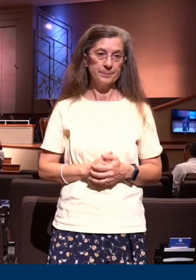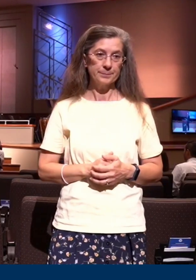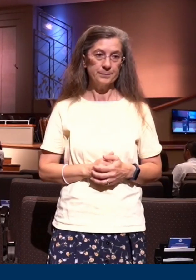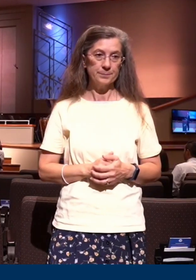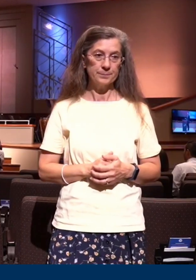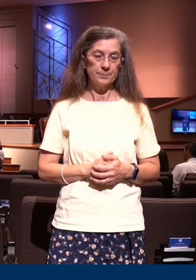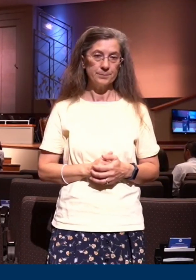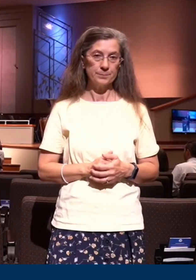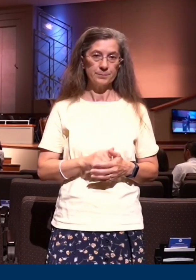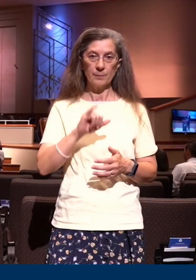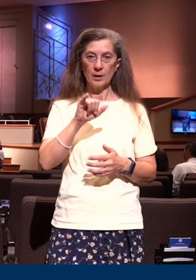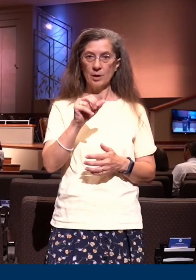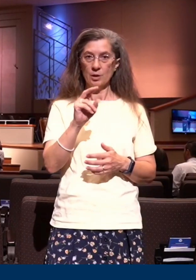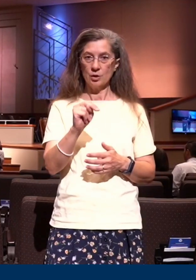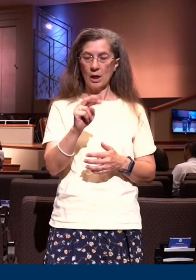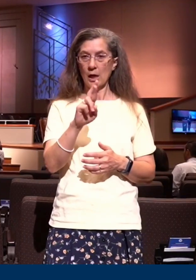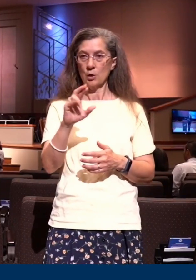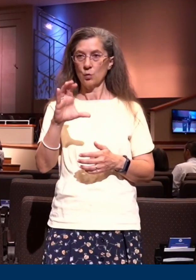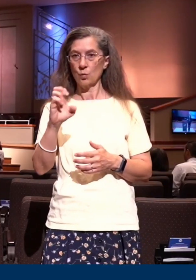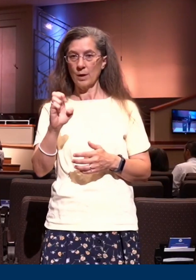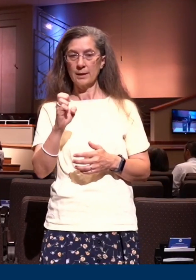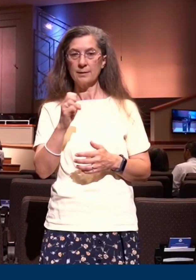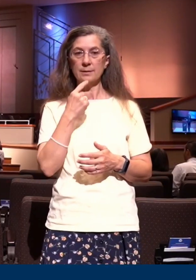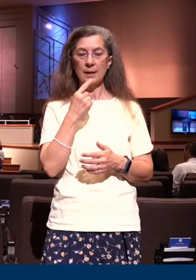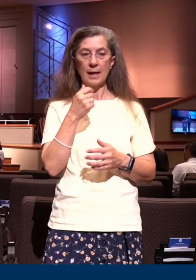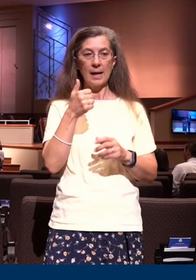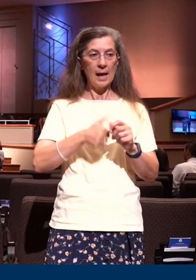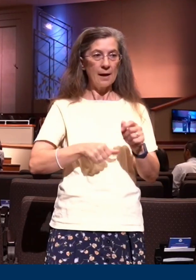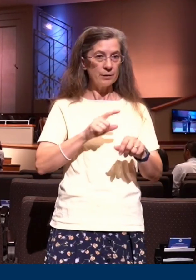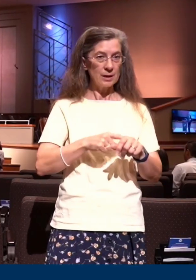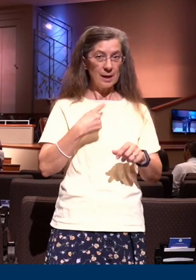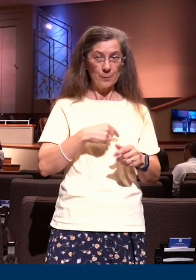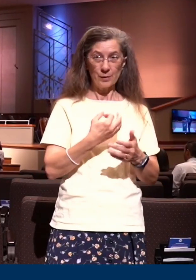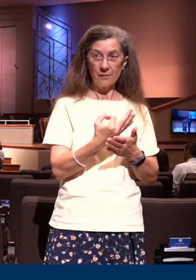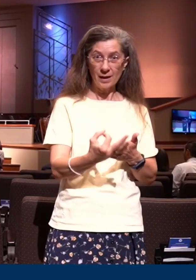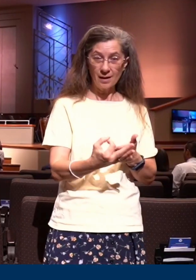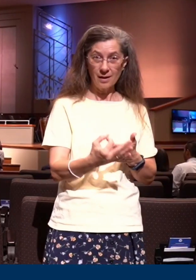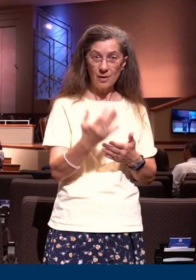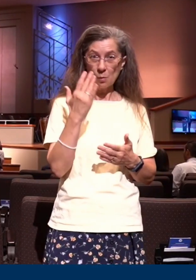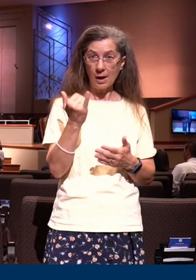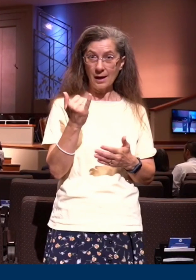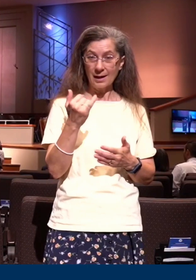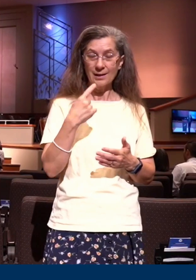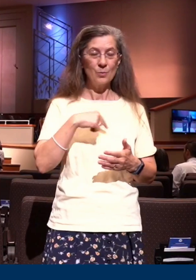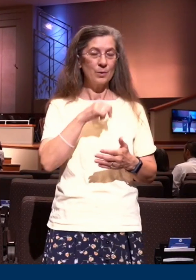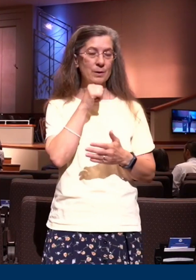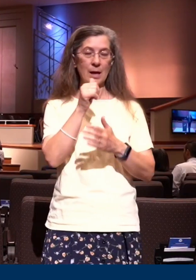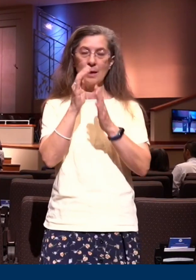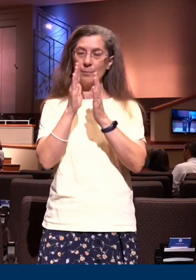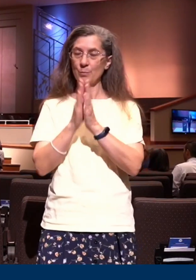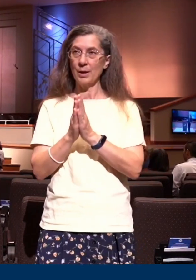John R. Rice said all of our failures are prayer failures I think also we could say our failures many times are just reckoning failures